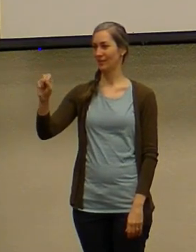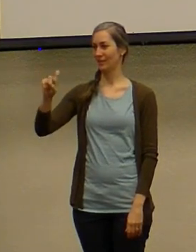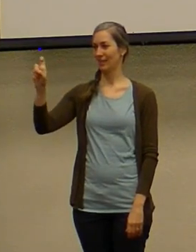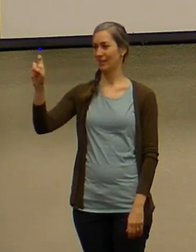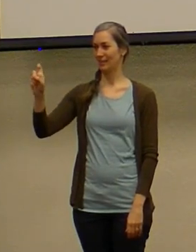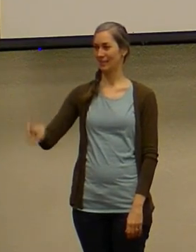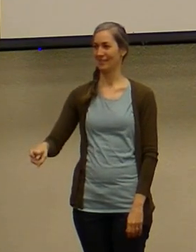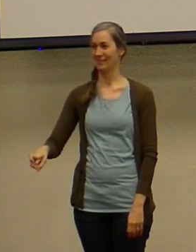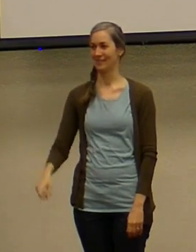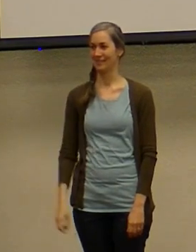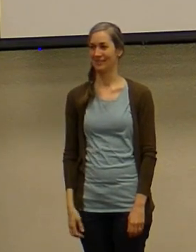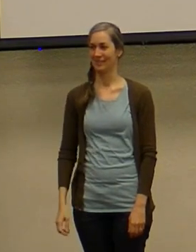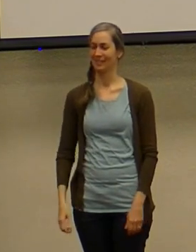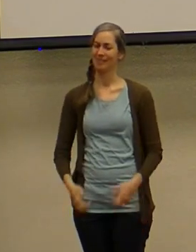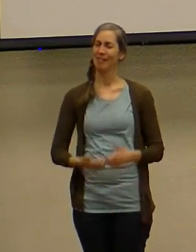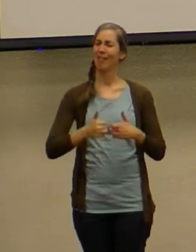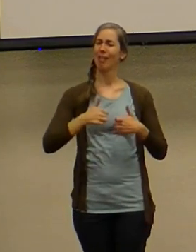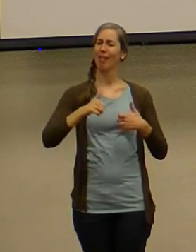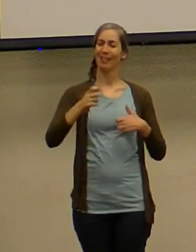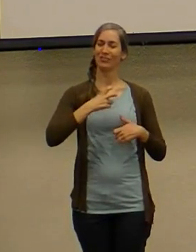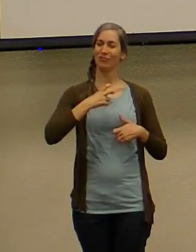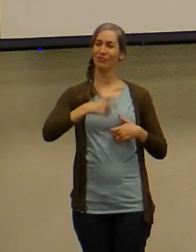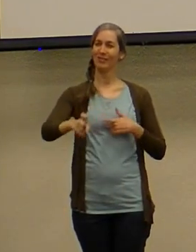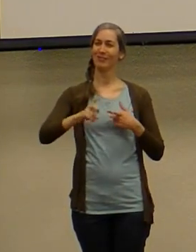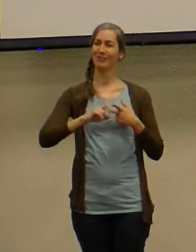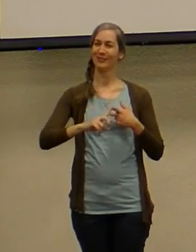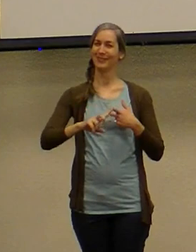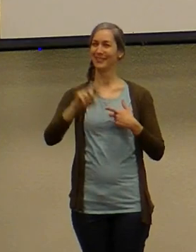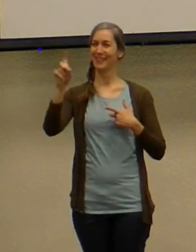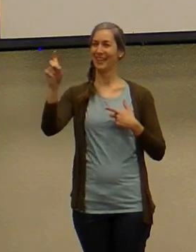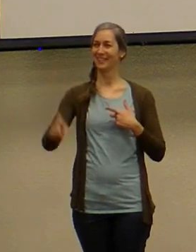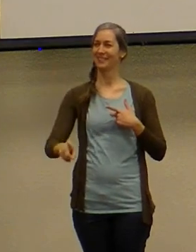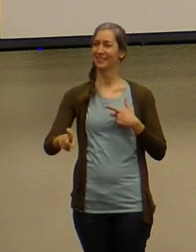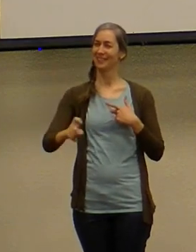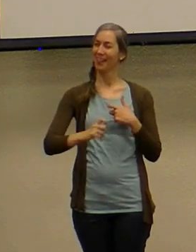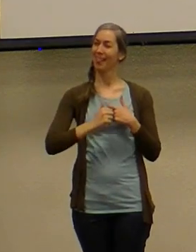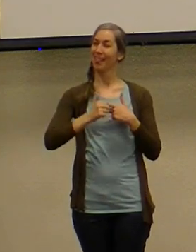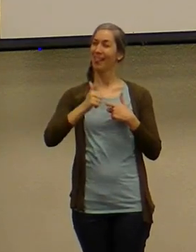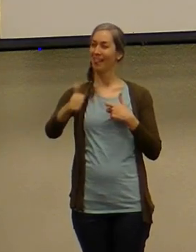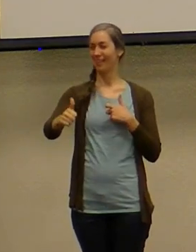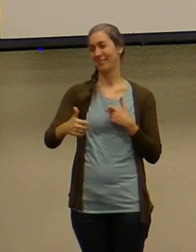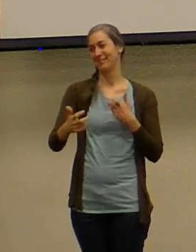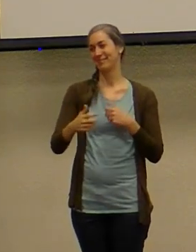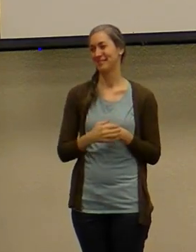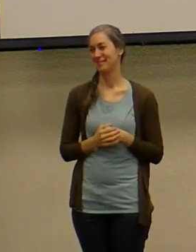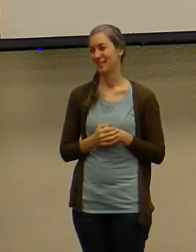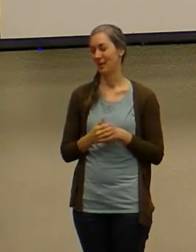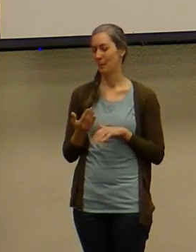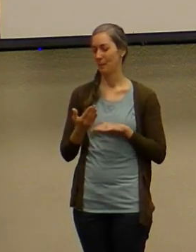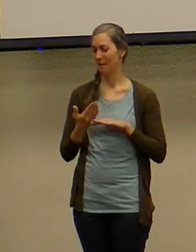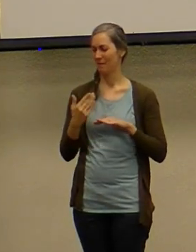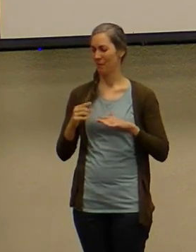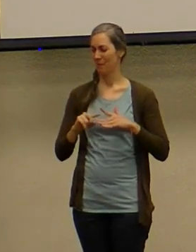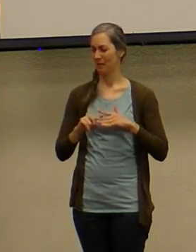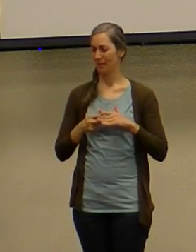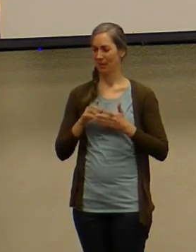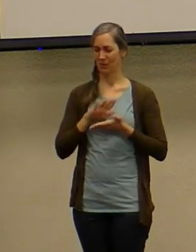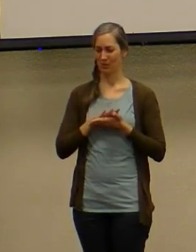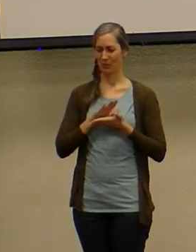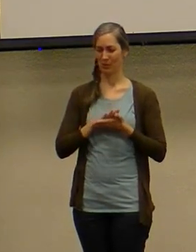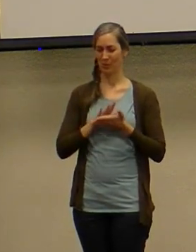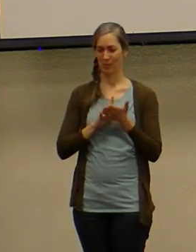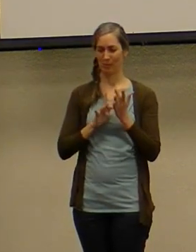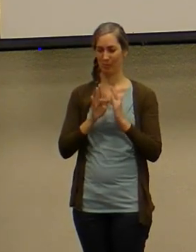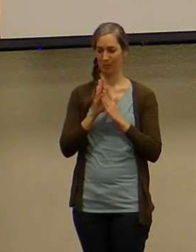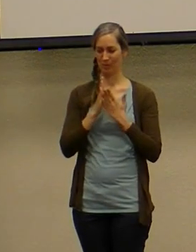lubbock i'm sure one that you've never made before so just it's a long ways to go uh before starting in the school of biblical studies